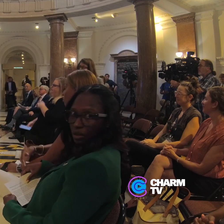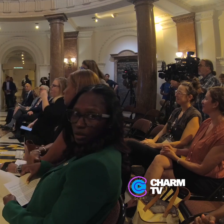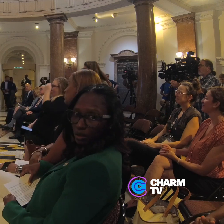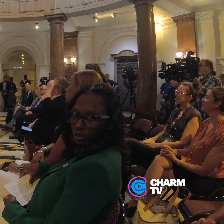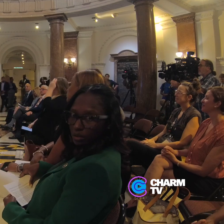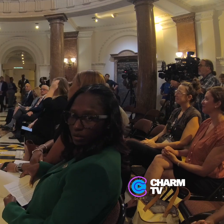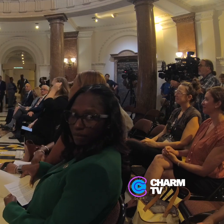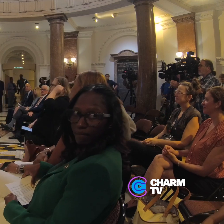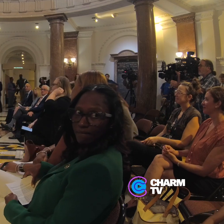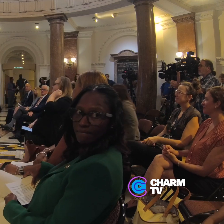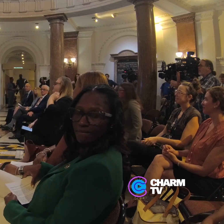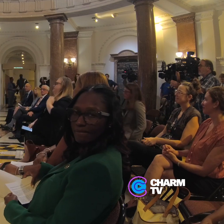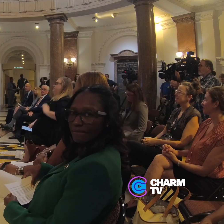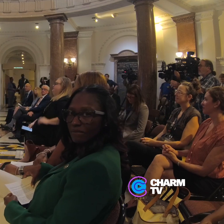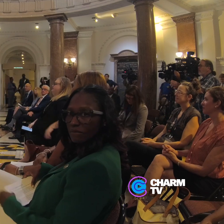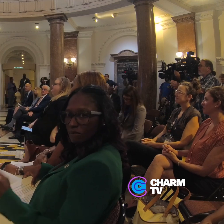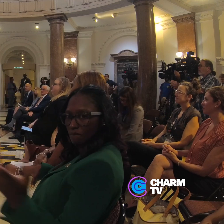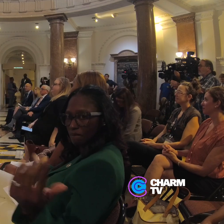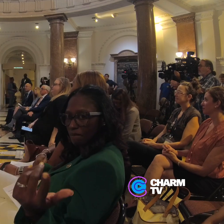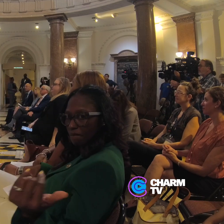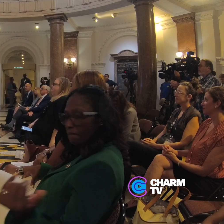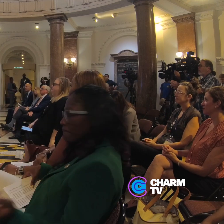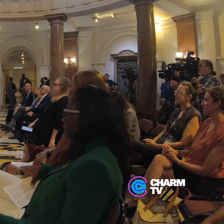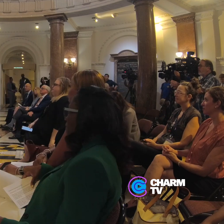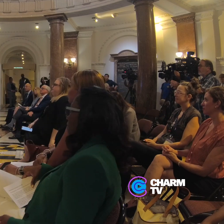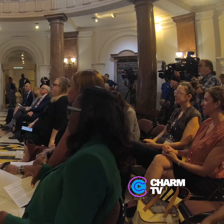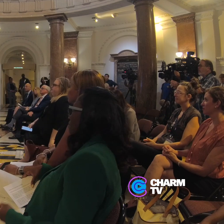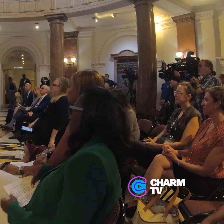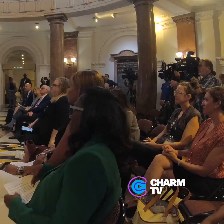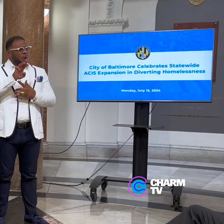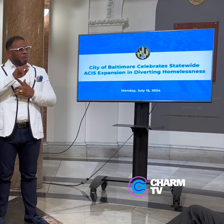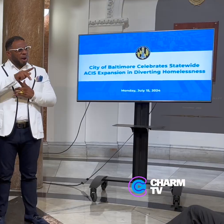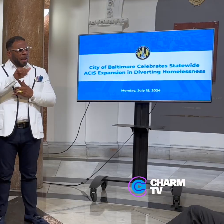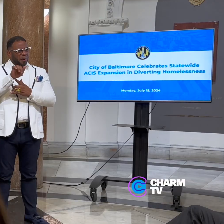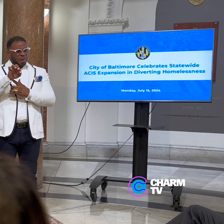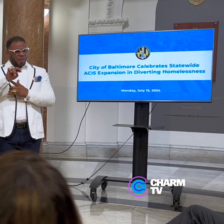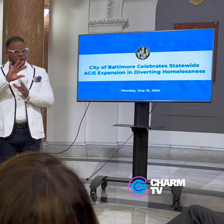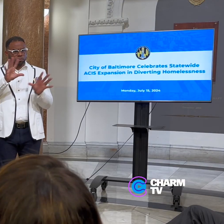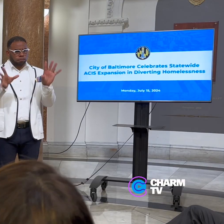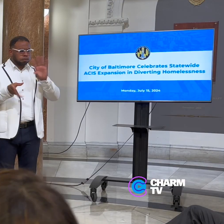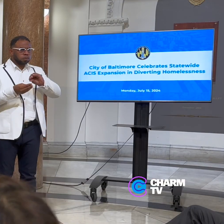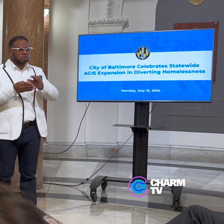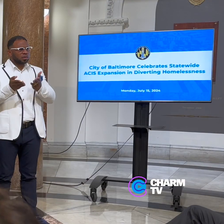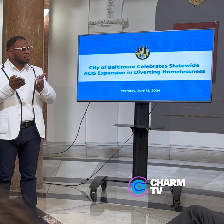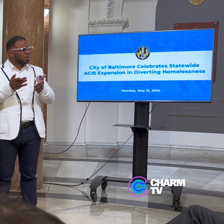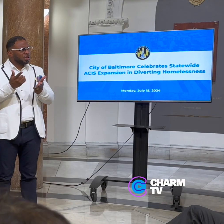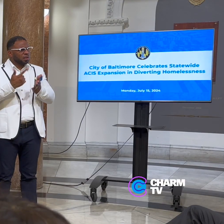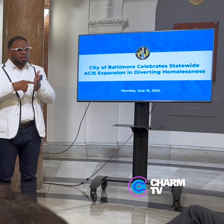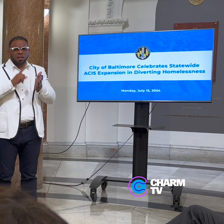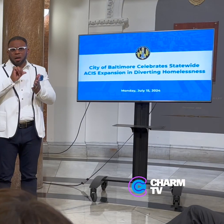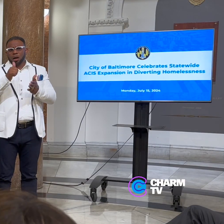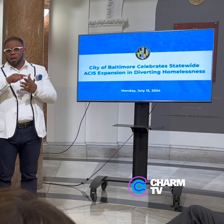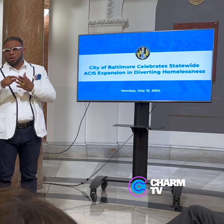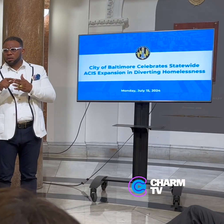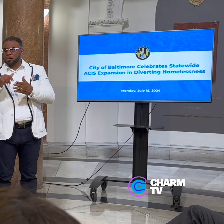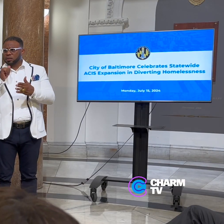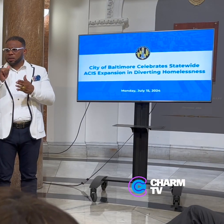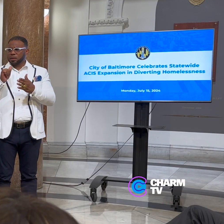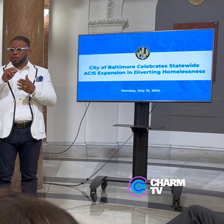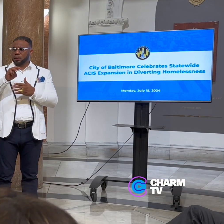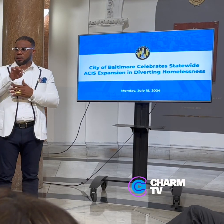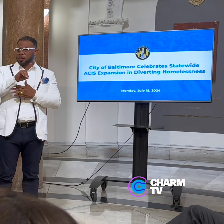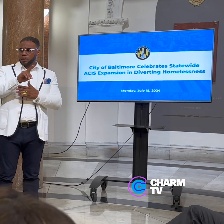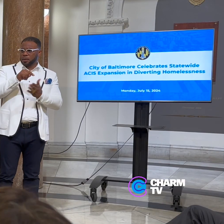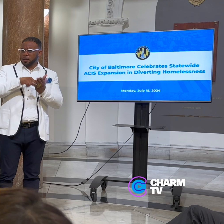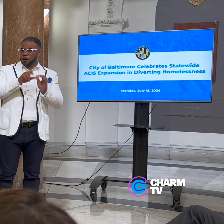Thank you, Dr. Herrera-Scott. So what are wraparound services? What are the services that are otherwise not Medicaid